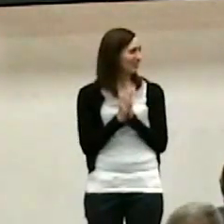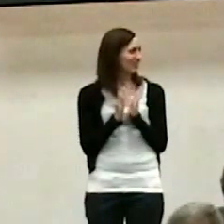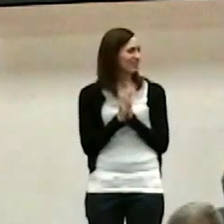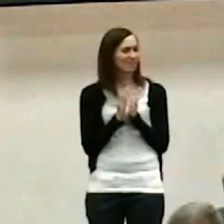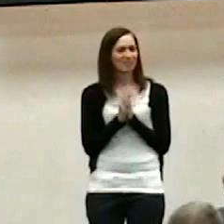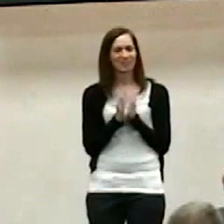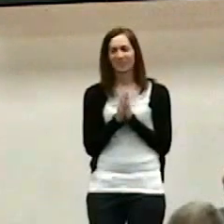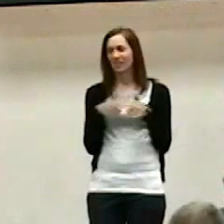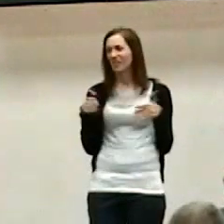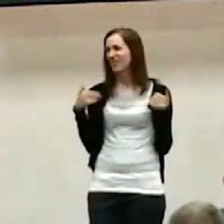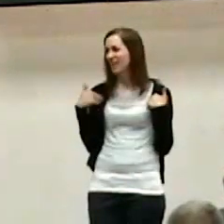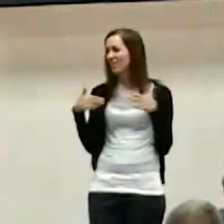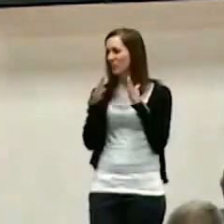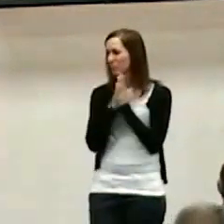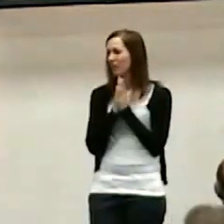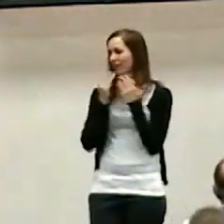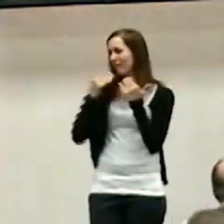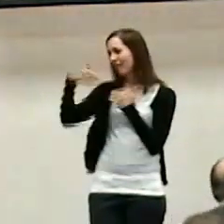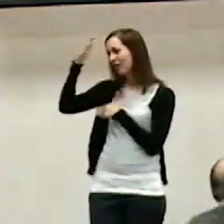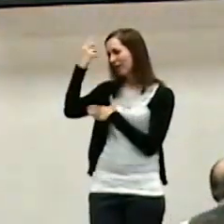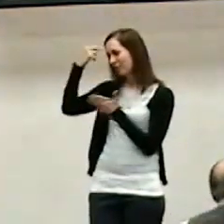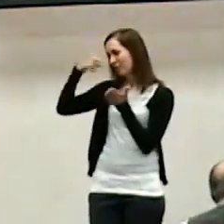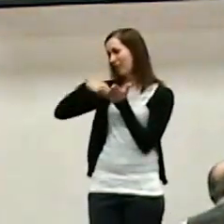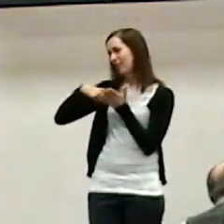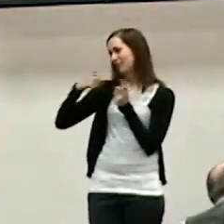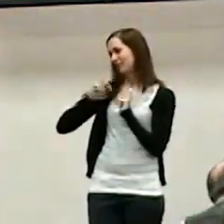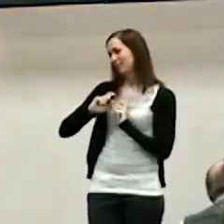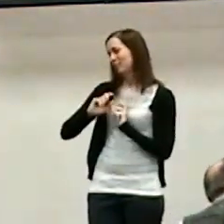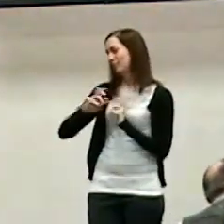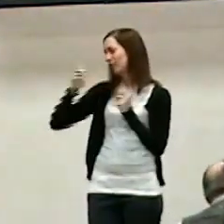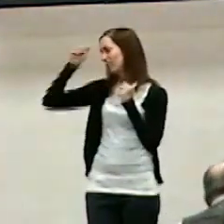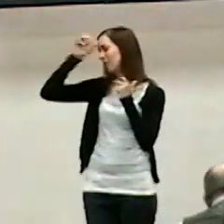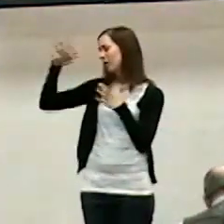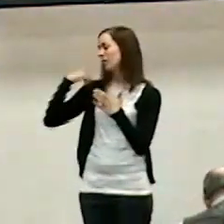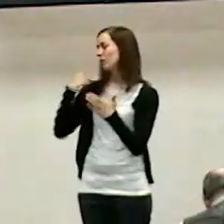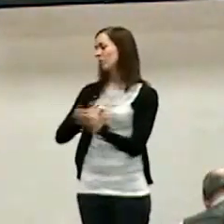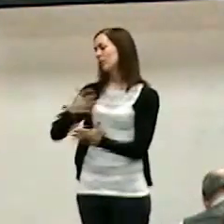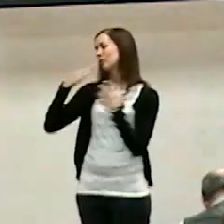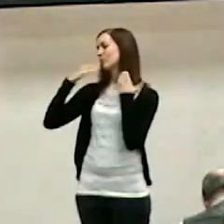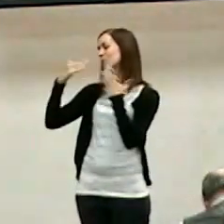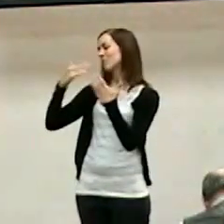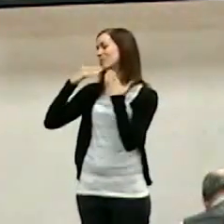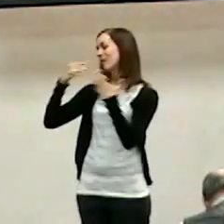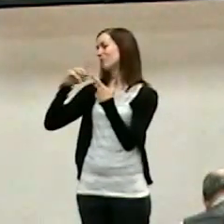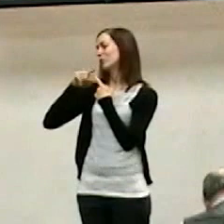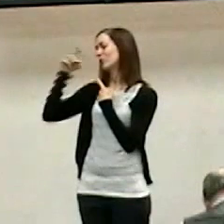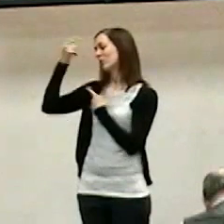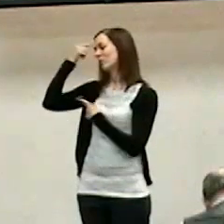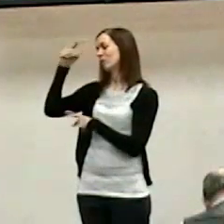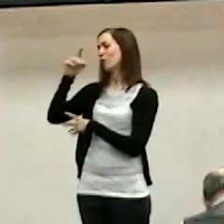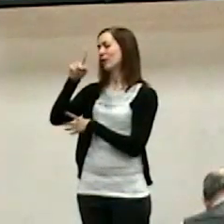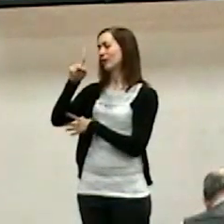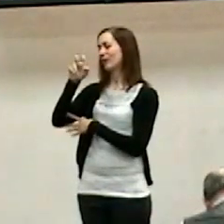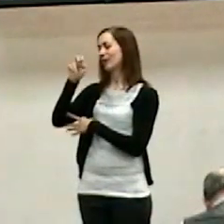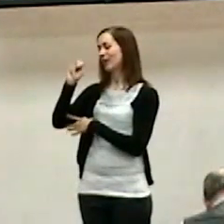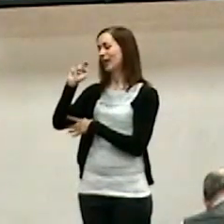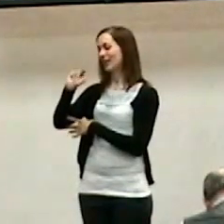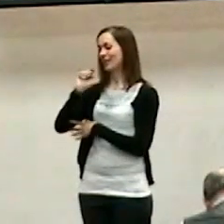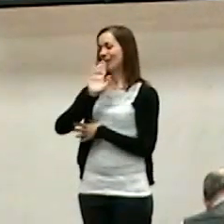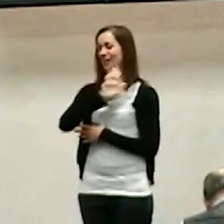let's have a prayer and thank God for this father we're so grateful to you for Kent and for his